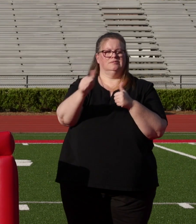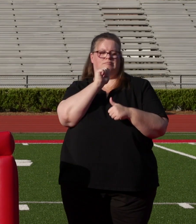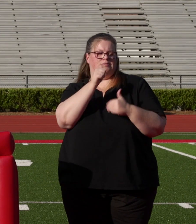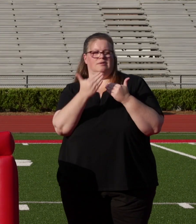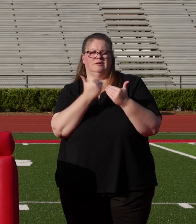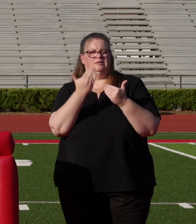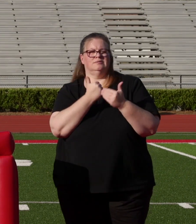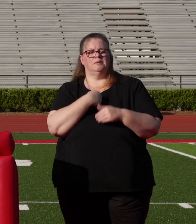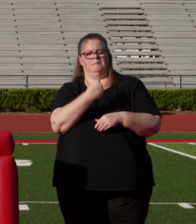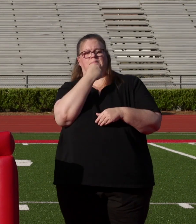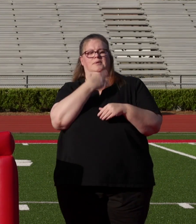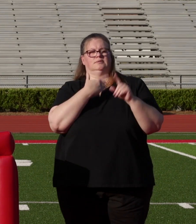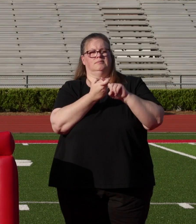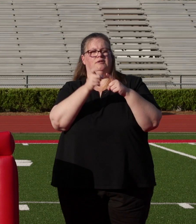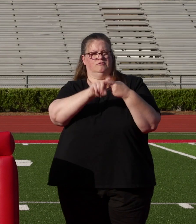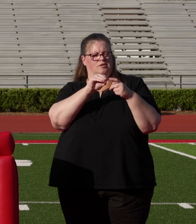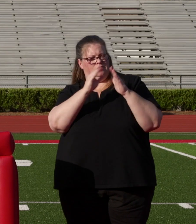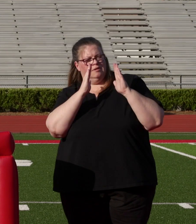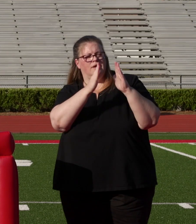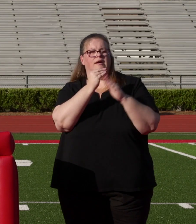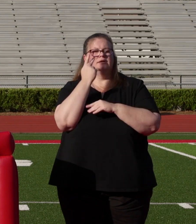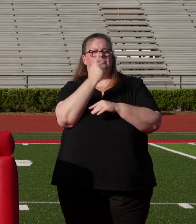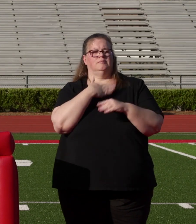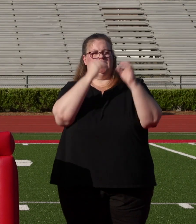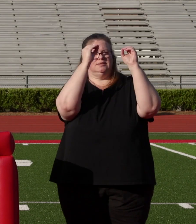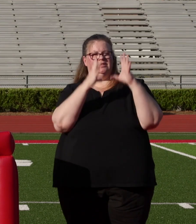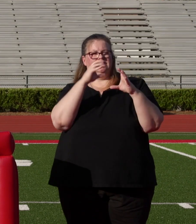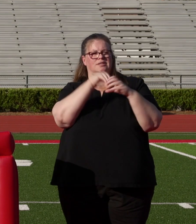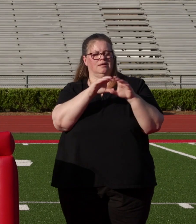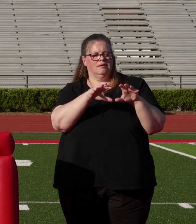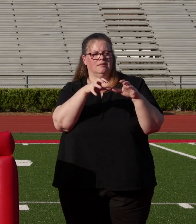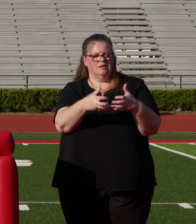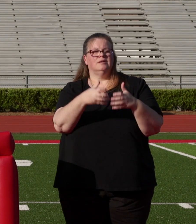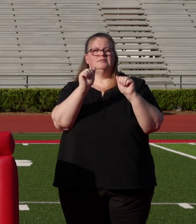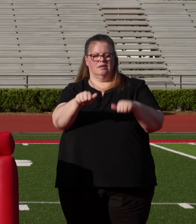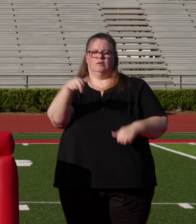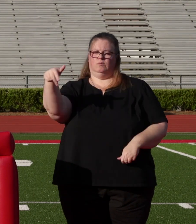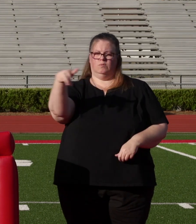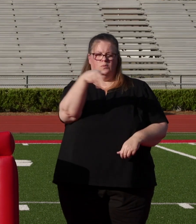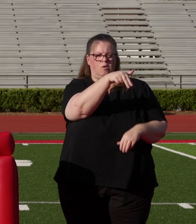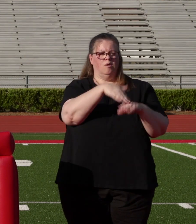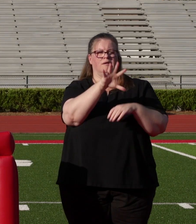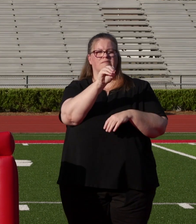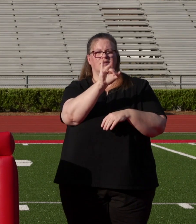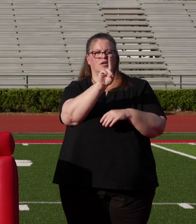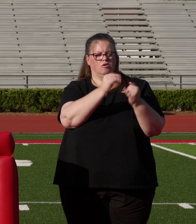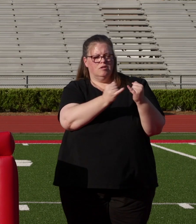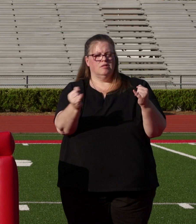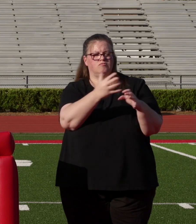friends in the hallways, seeing my teachers in a real classroom, and knowing I would one day walk across the 50-yard line to receive my diploma.